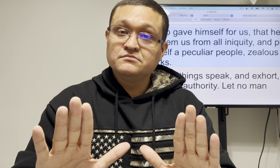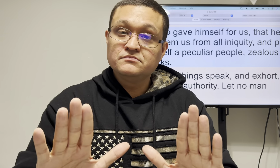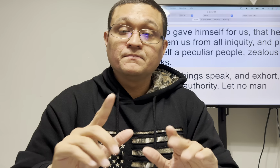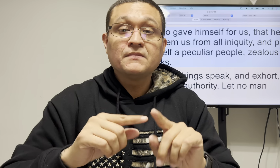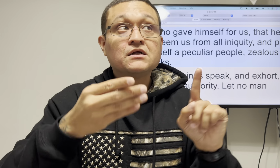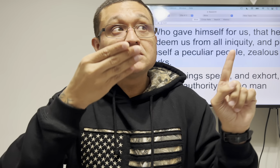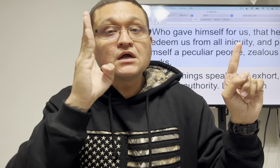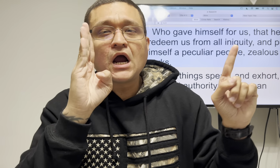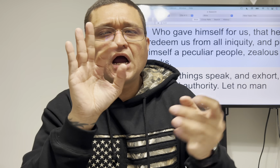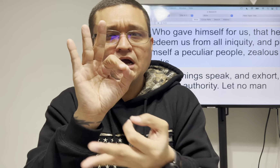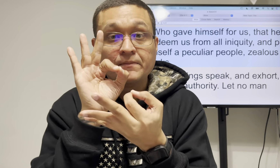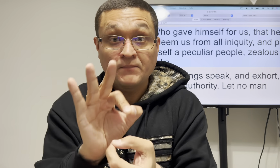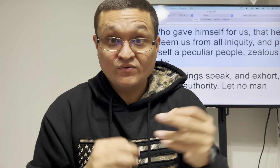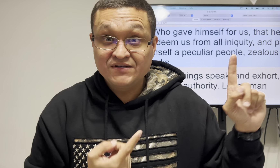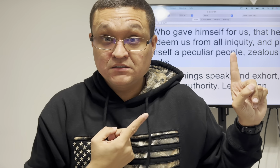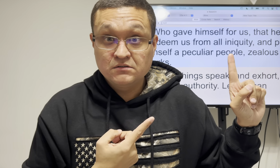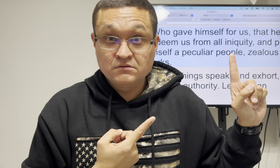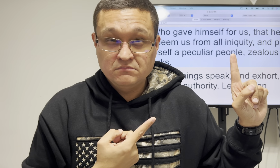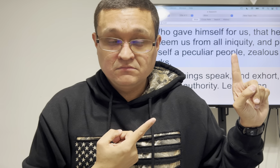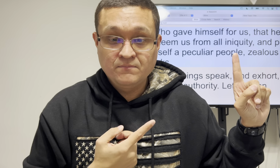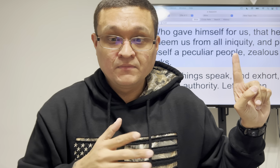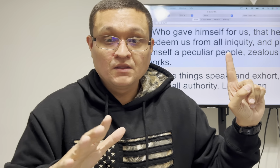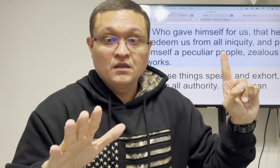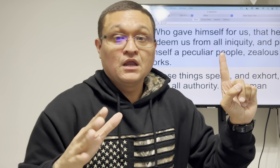sometimes I make mistakes but God is perfect